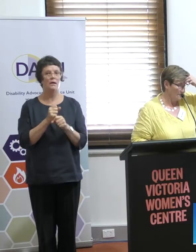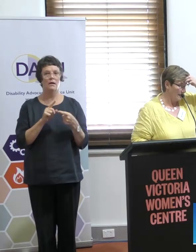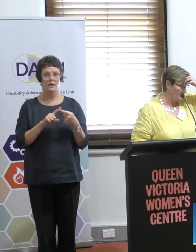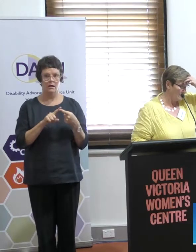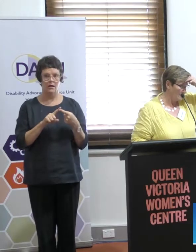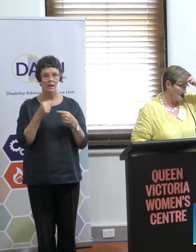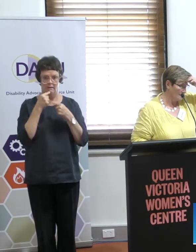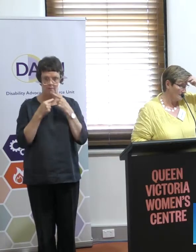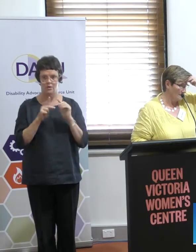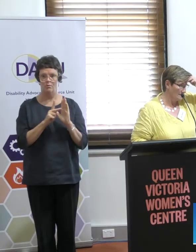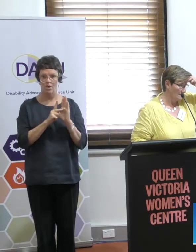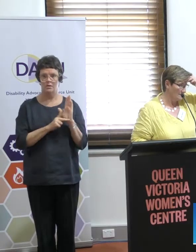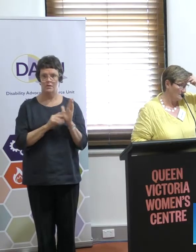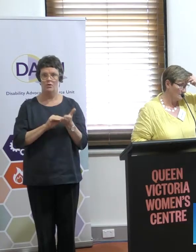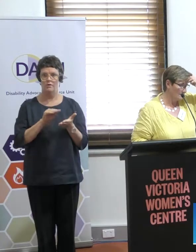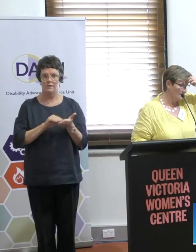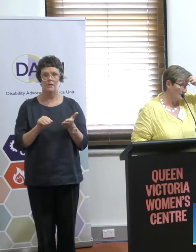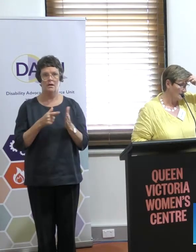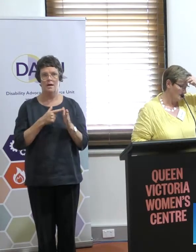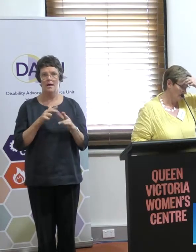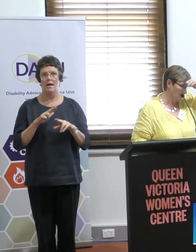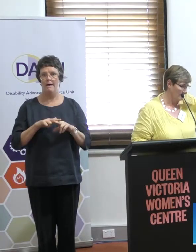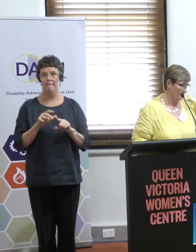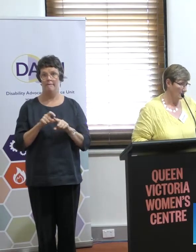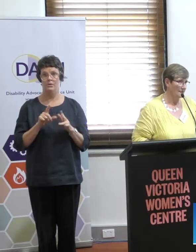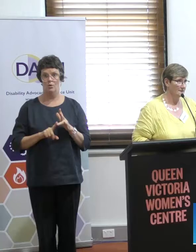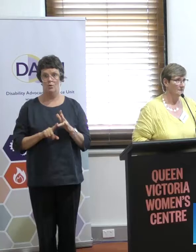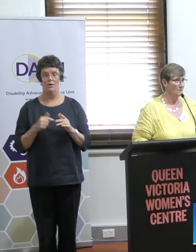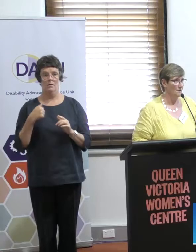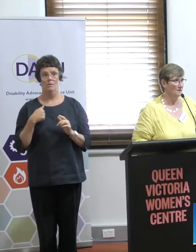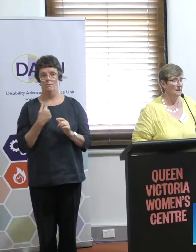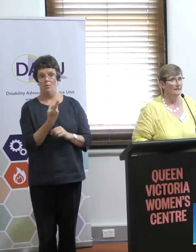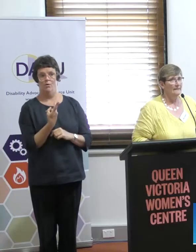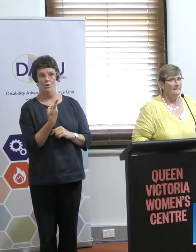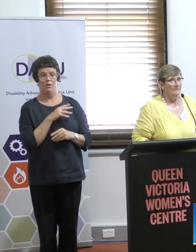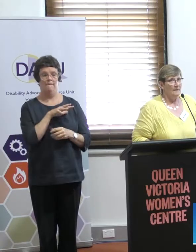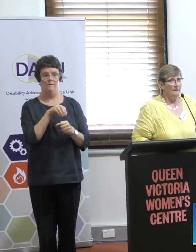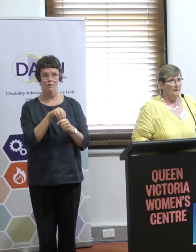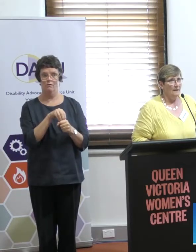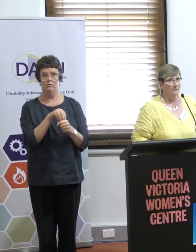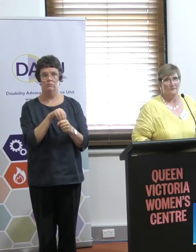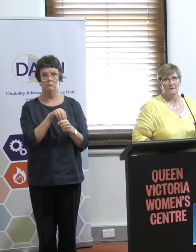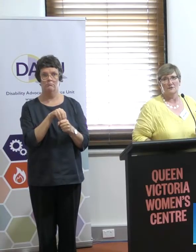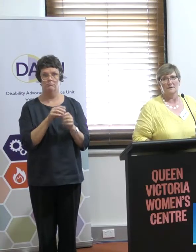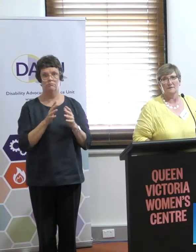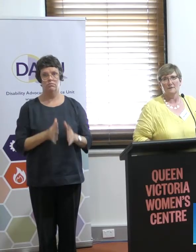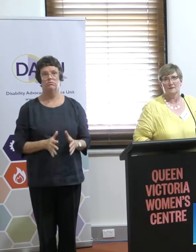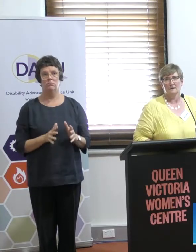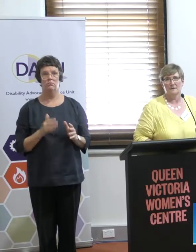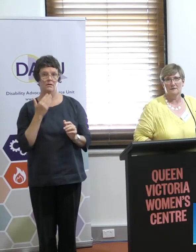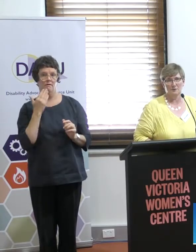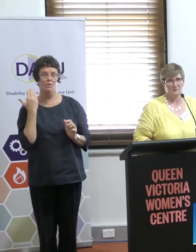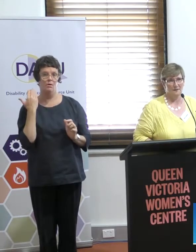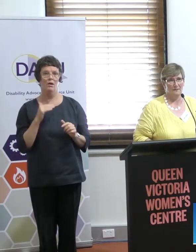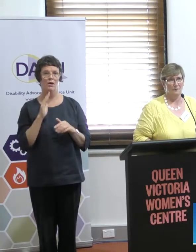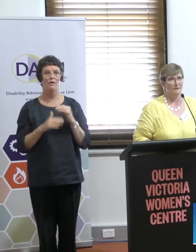AFDO and Patrick and I have been very heavily involved for the last little while around the National Disability